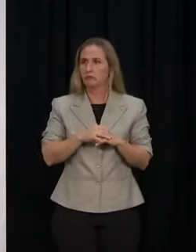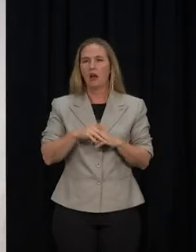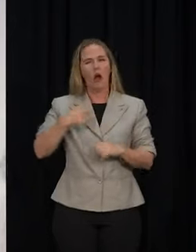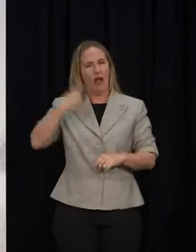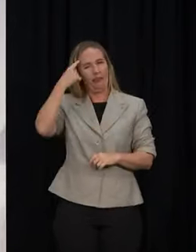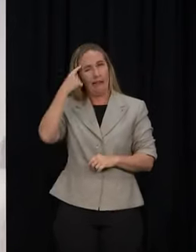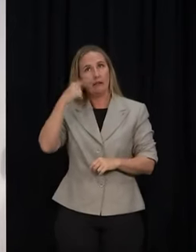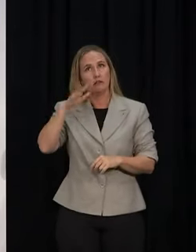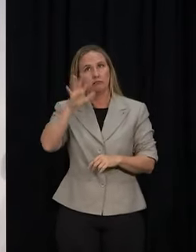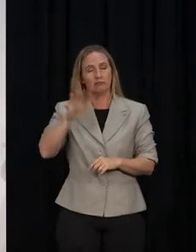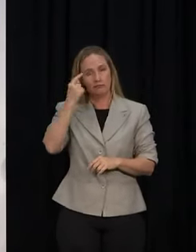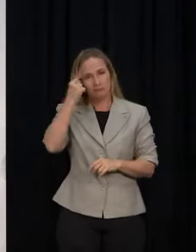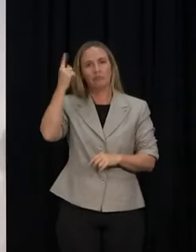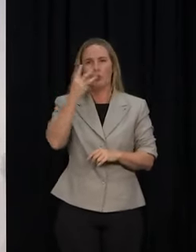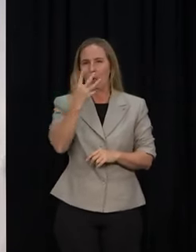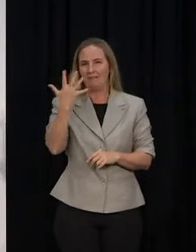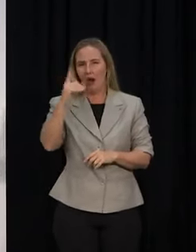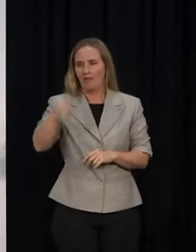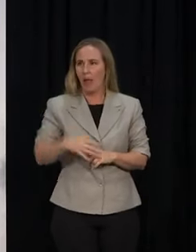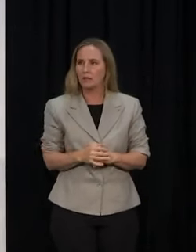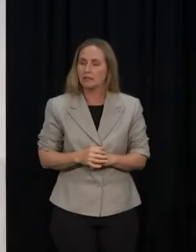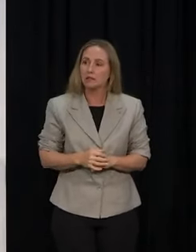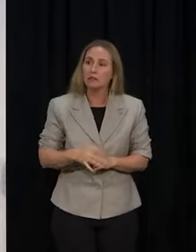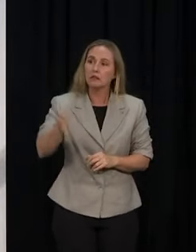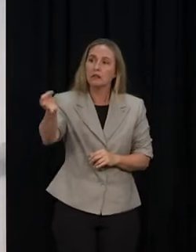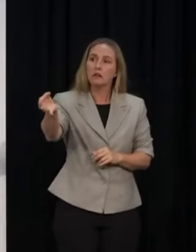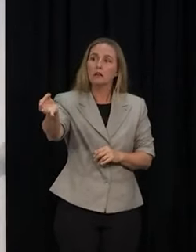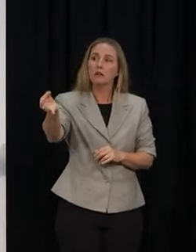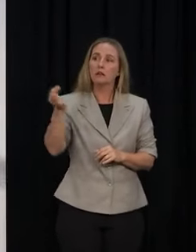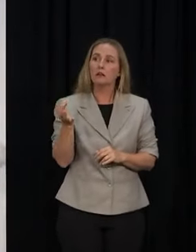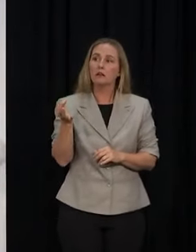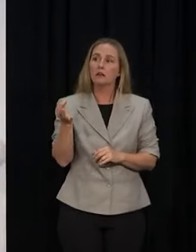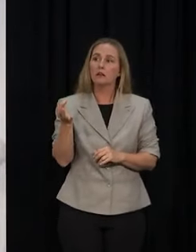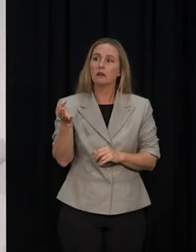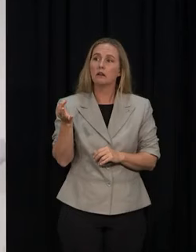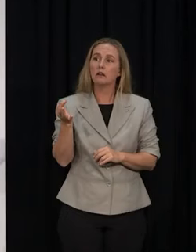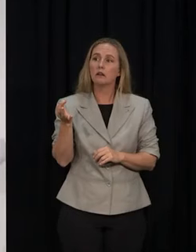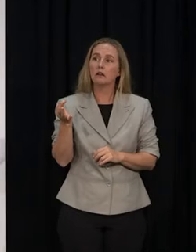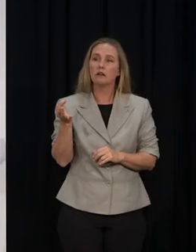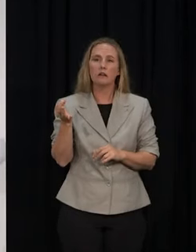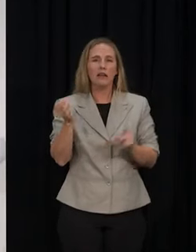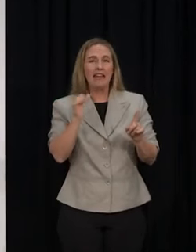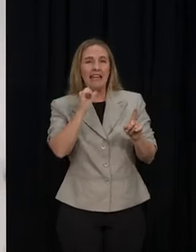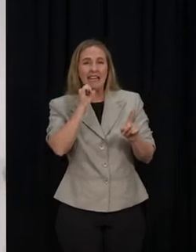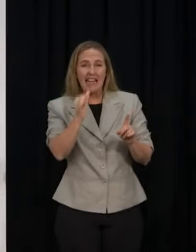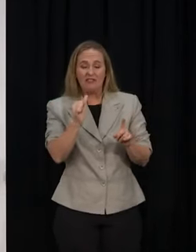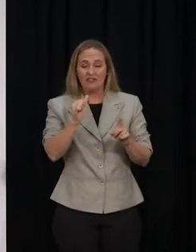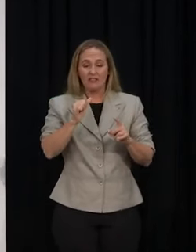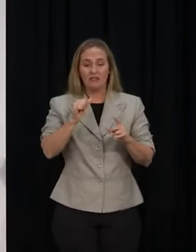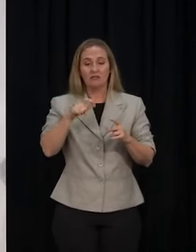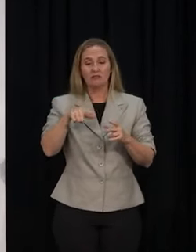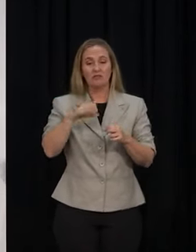,000. And have you received any advice on the sort of likelihood or chances that we do get a new variant post-Omicron that